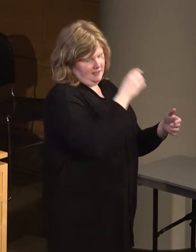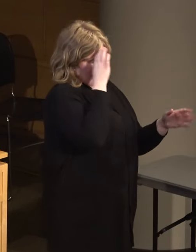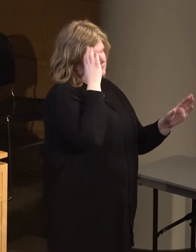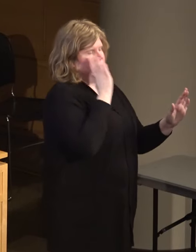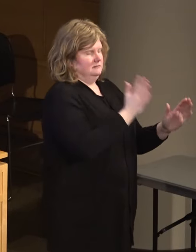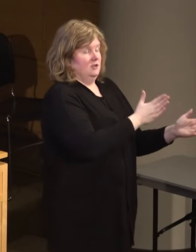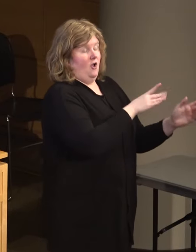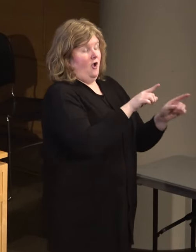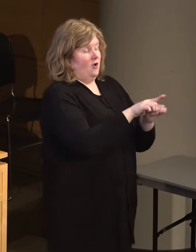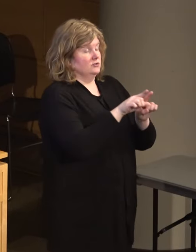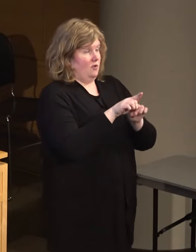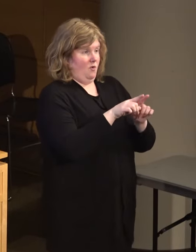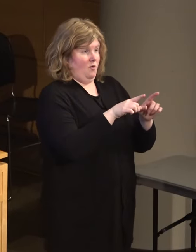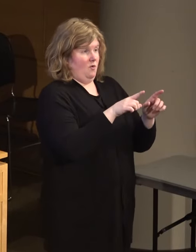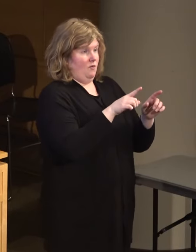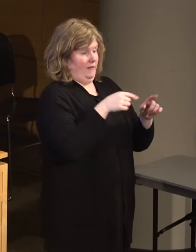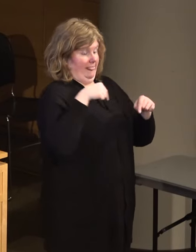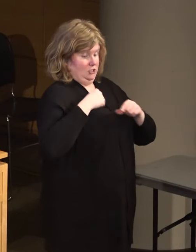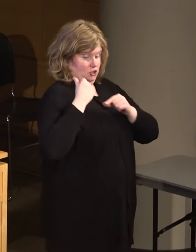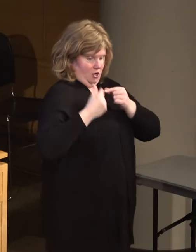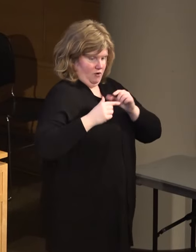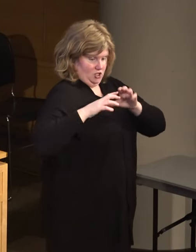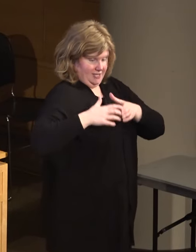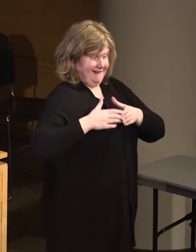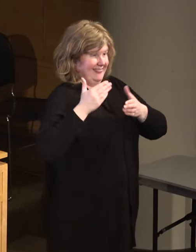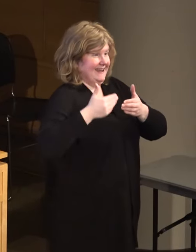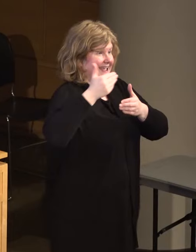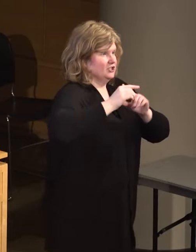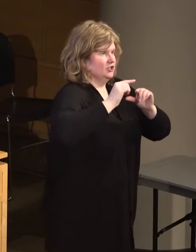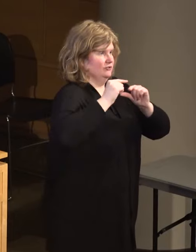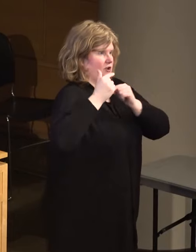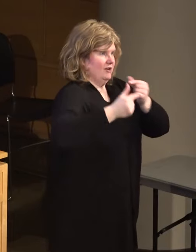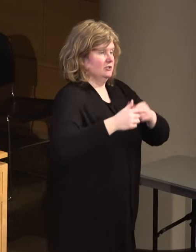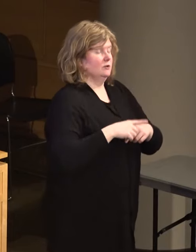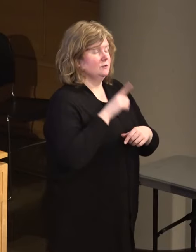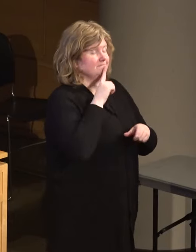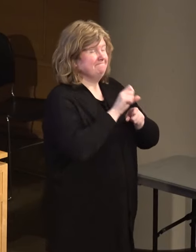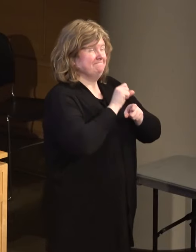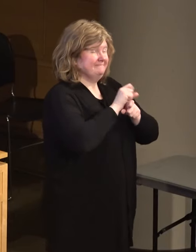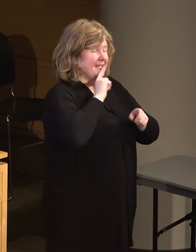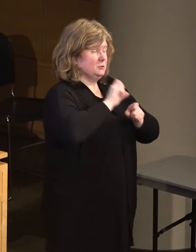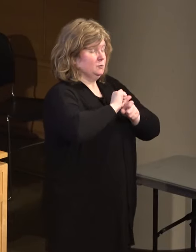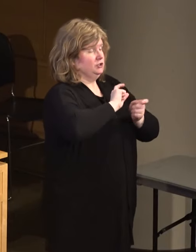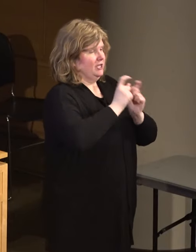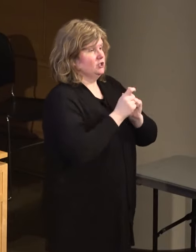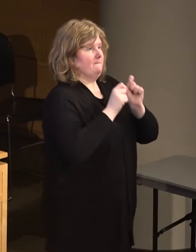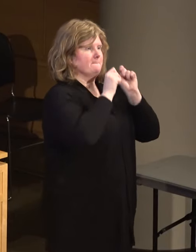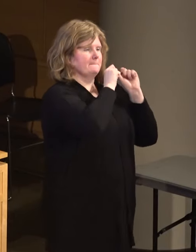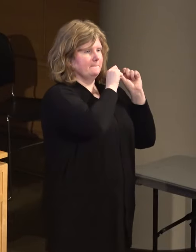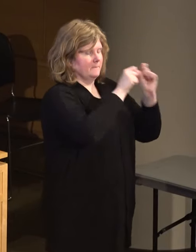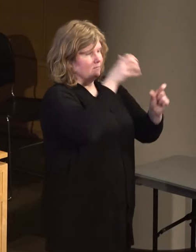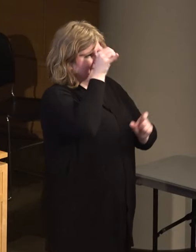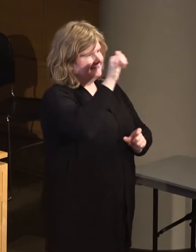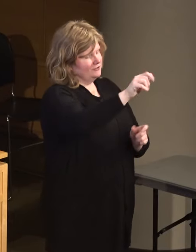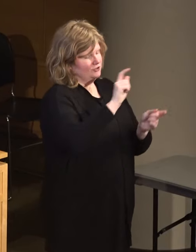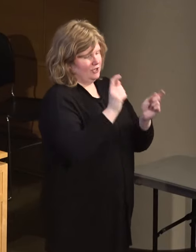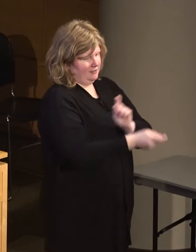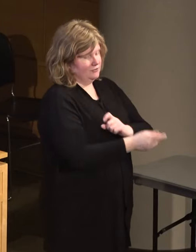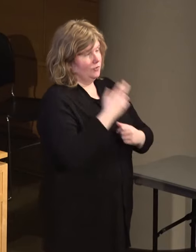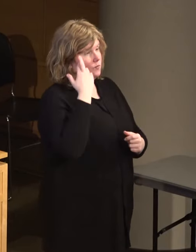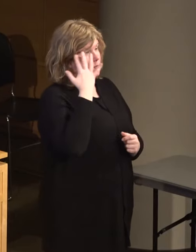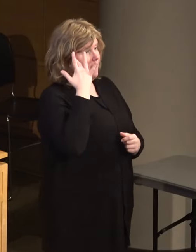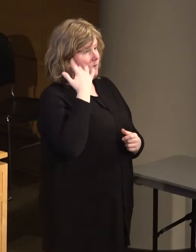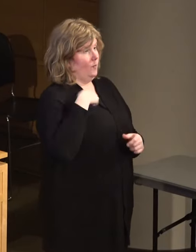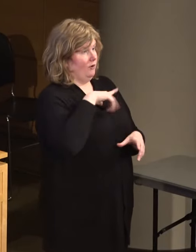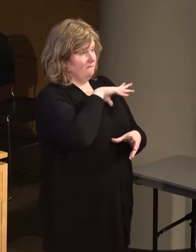capacity for this generation and the next. True substantive change, permanent change. So the reason we're involved